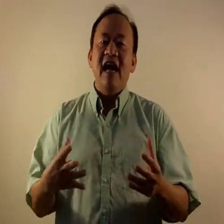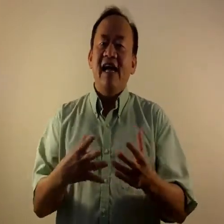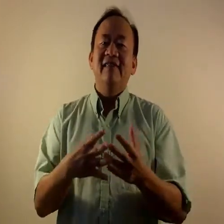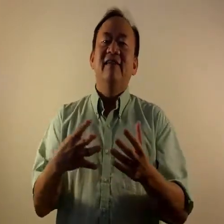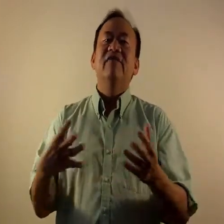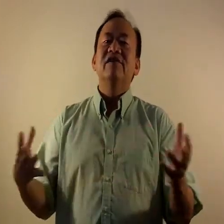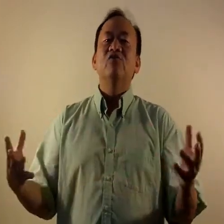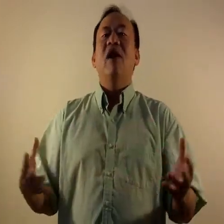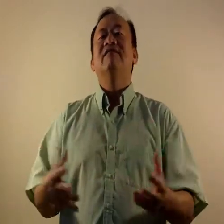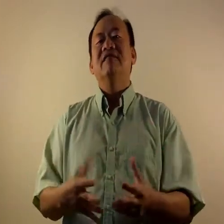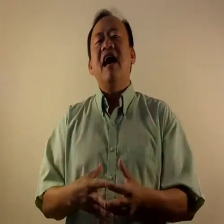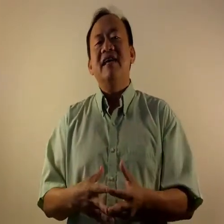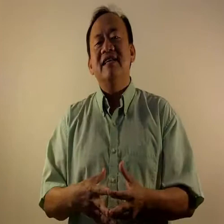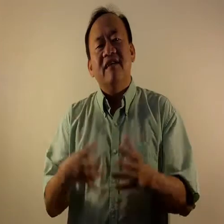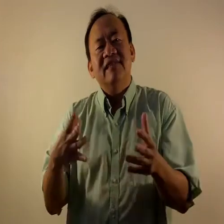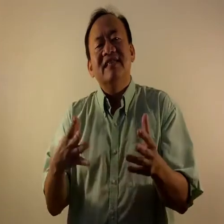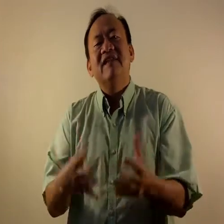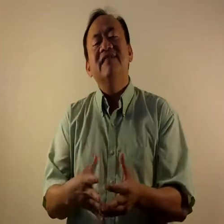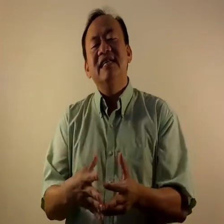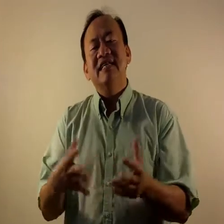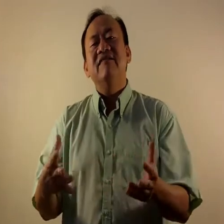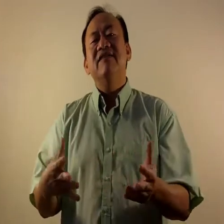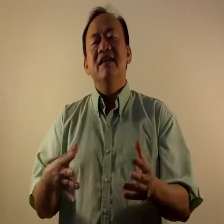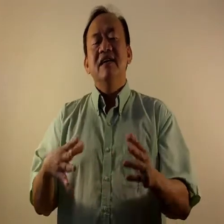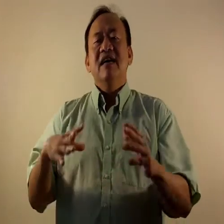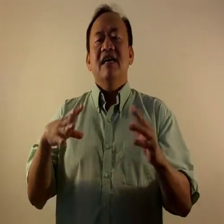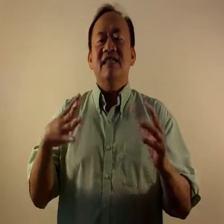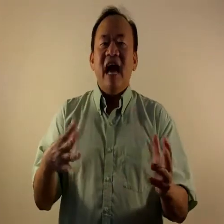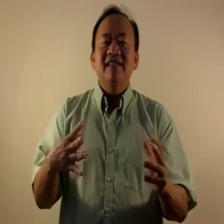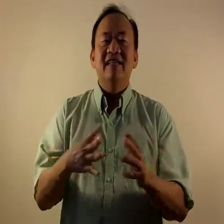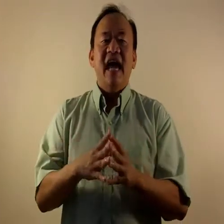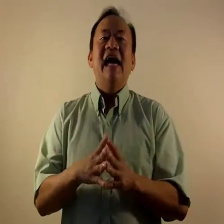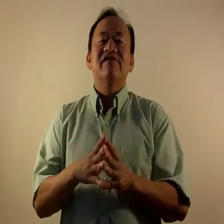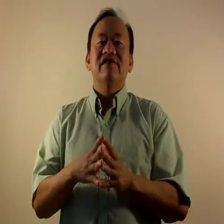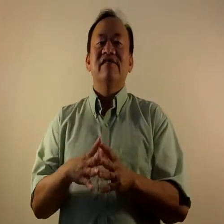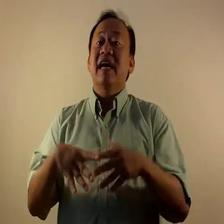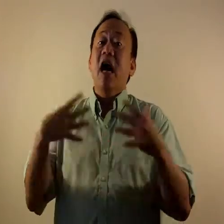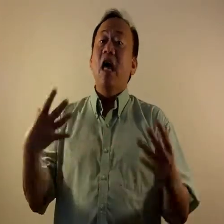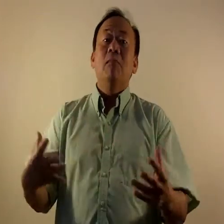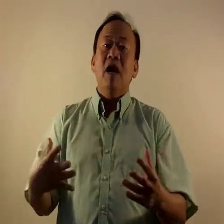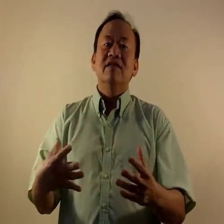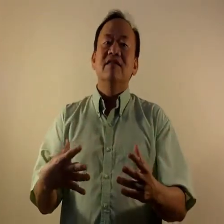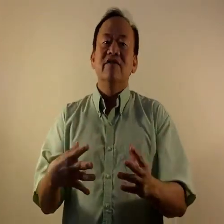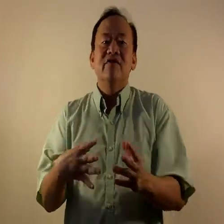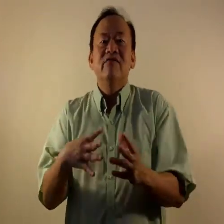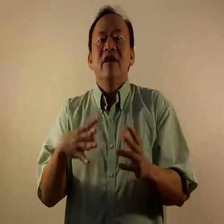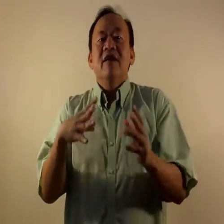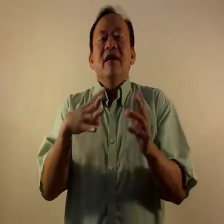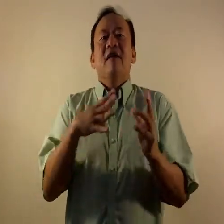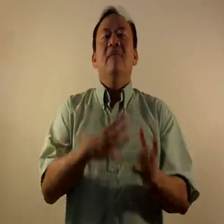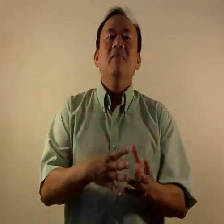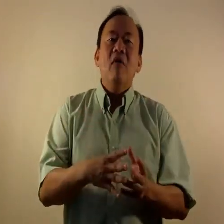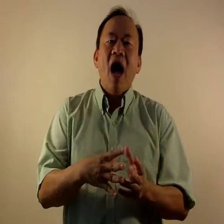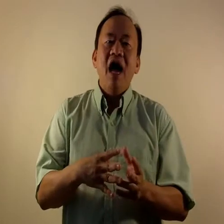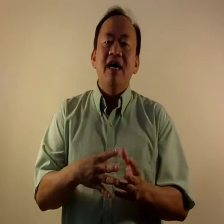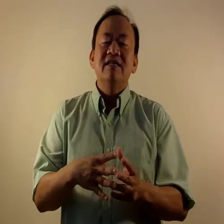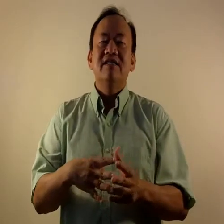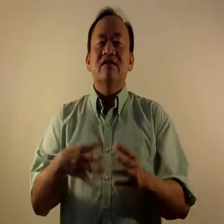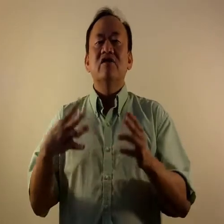and the first 12 signs of the 77 signs and actions that will help us to memorize the